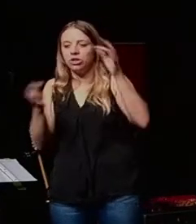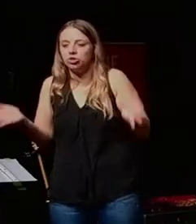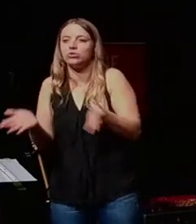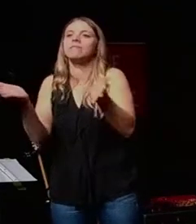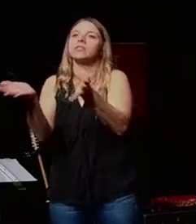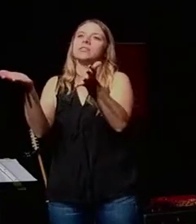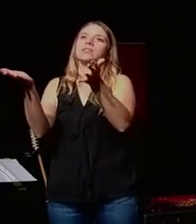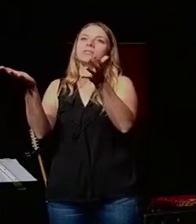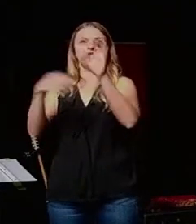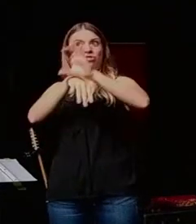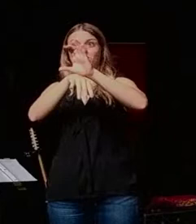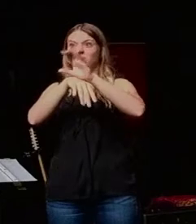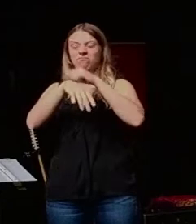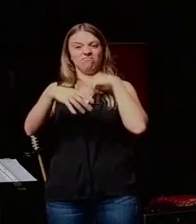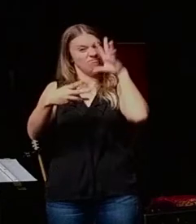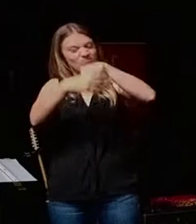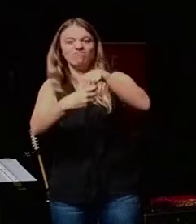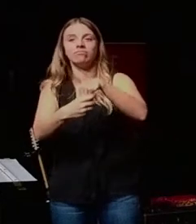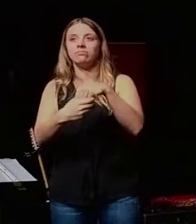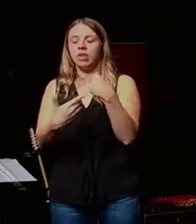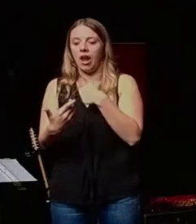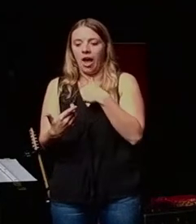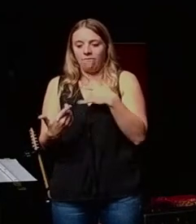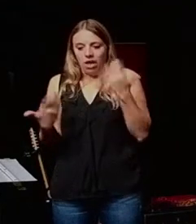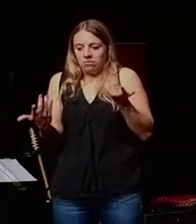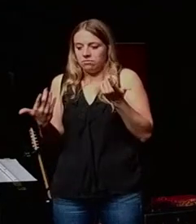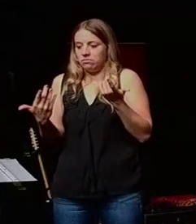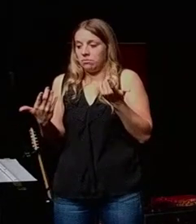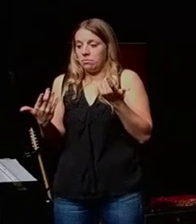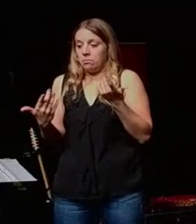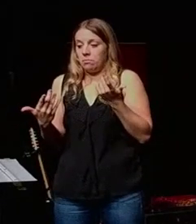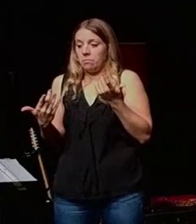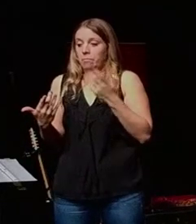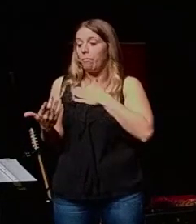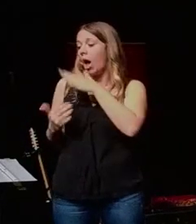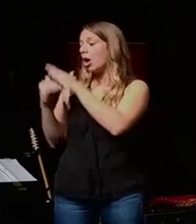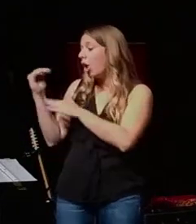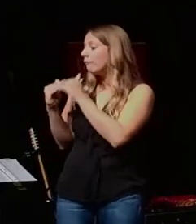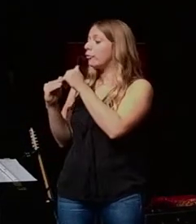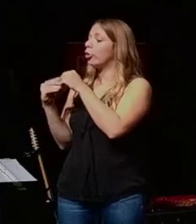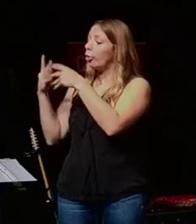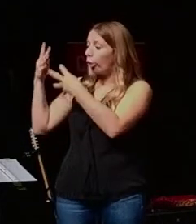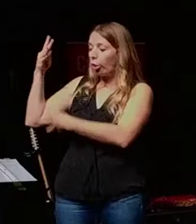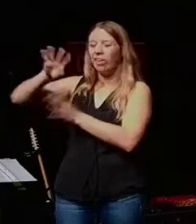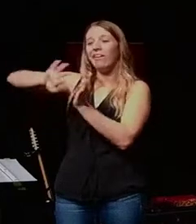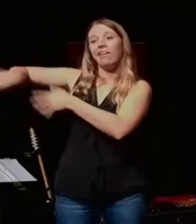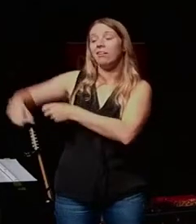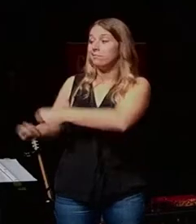Spirit-driven church. And I could leave a lot of the things that were comfortable for me so that I can preach